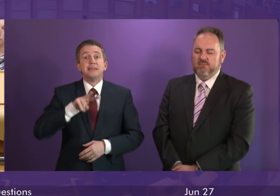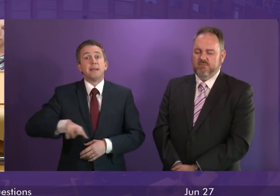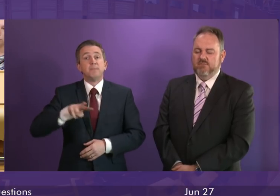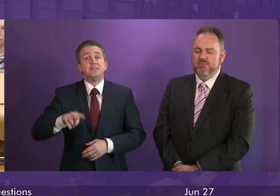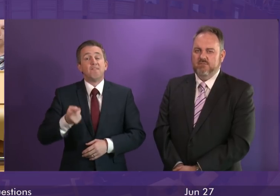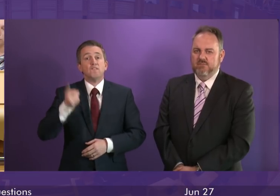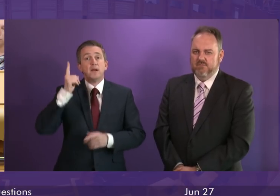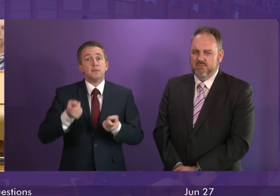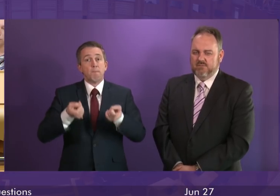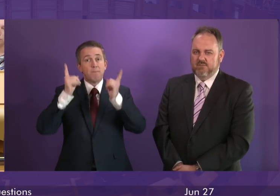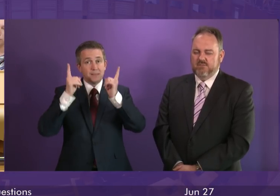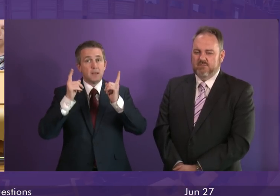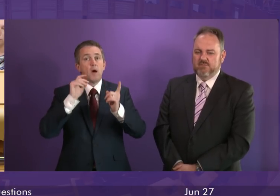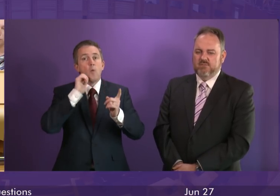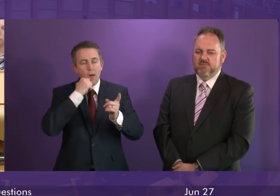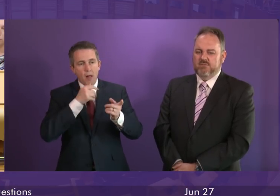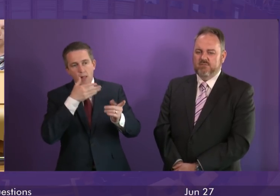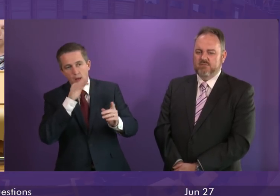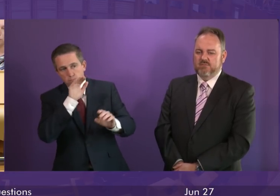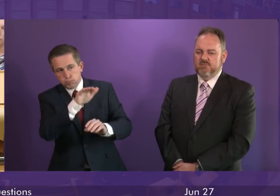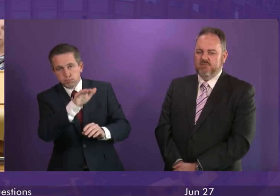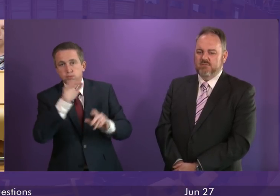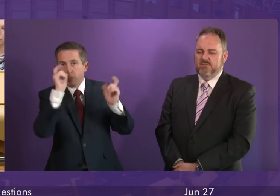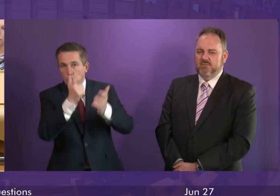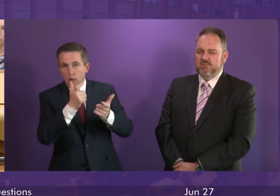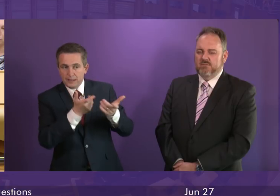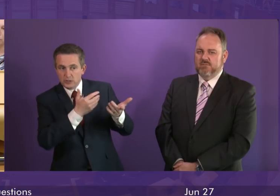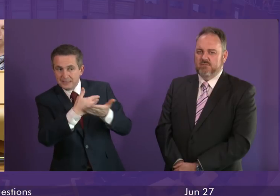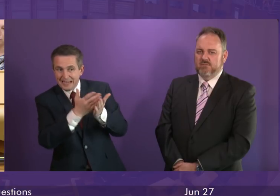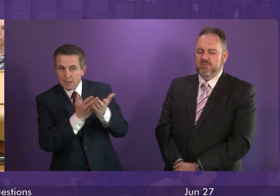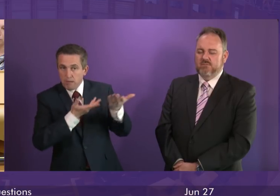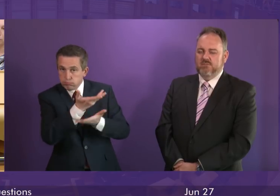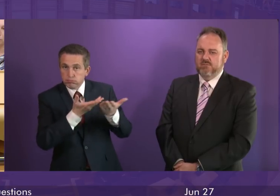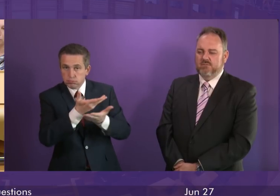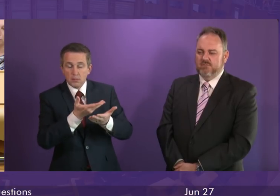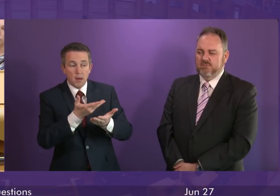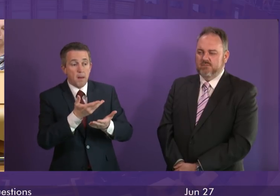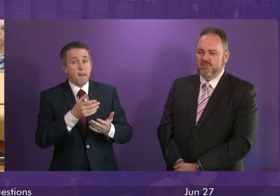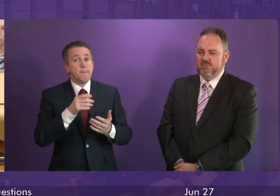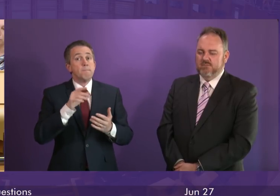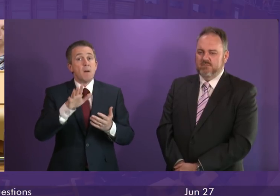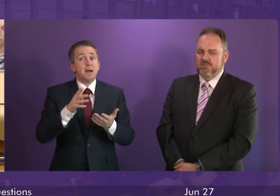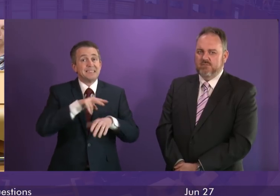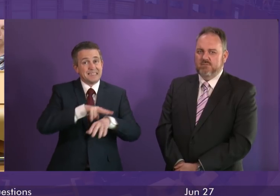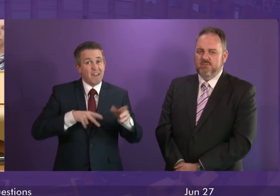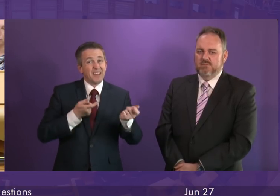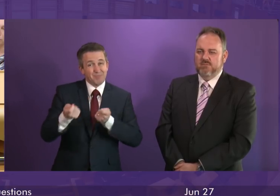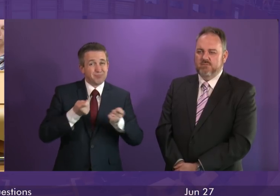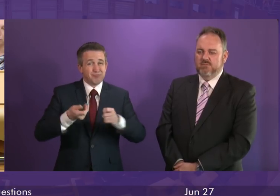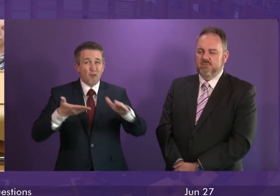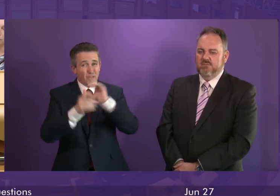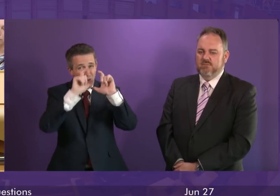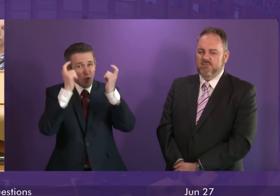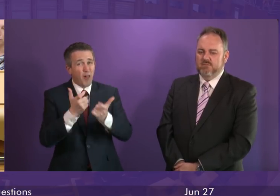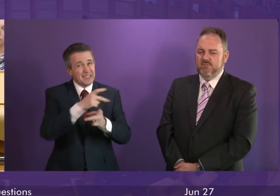these concerns with the colleges sector. However, as I said a moment ago, these are operational matters for individual colleges. The